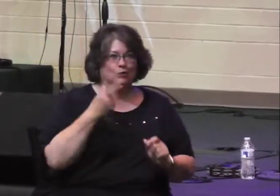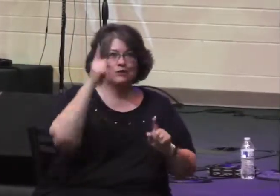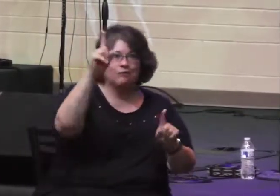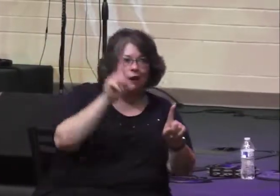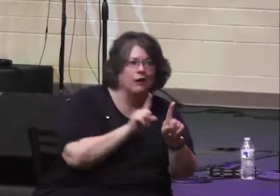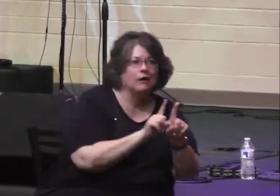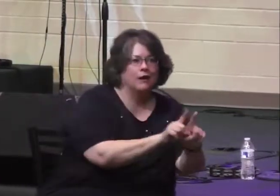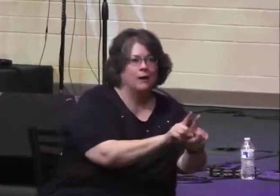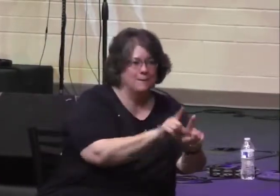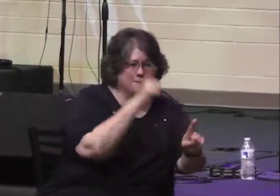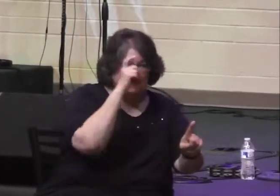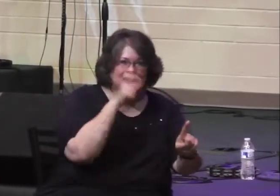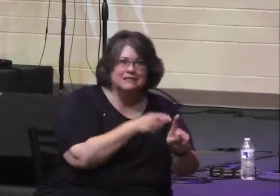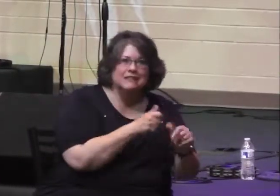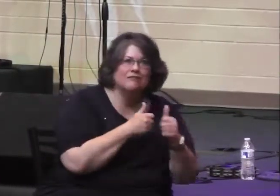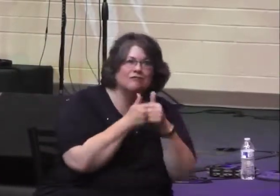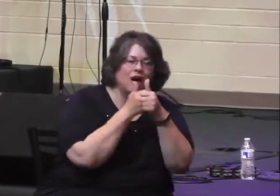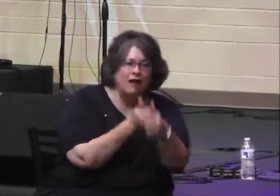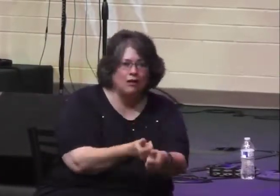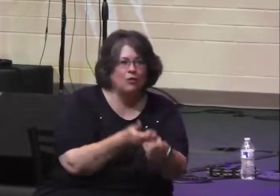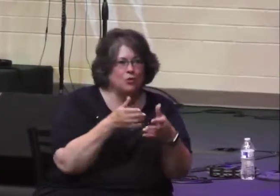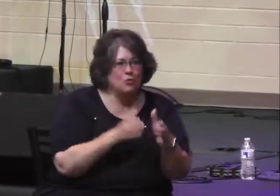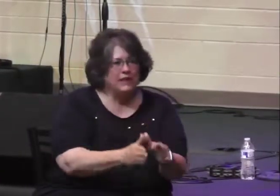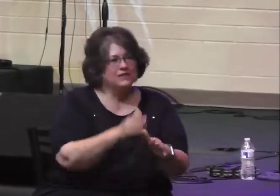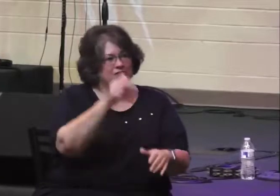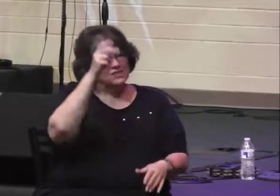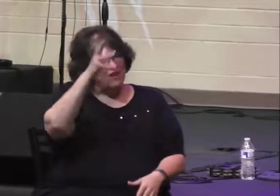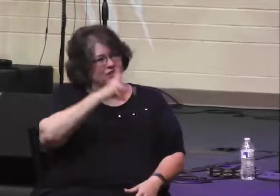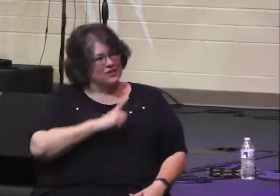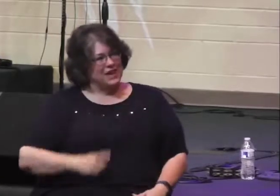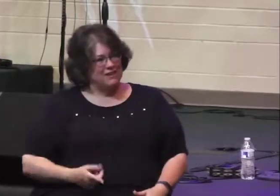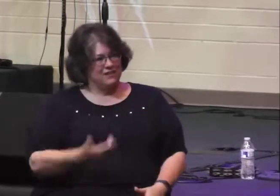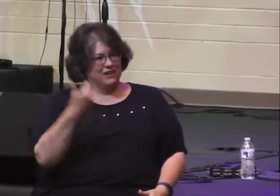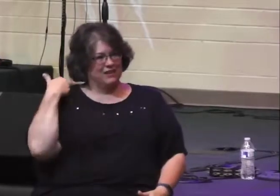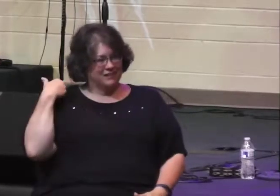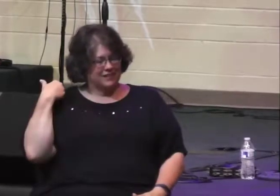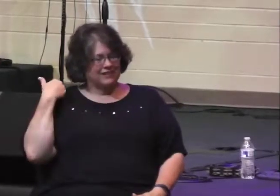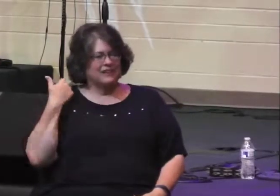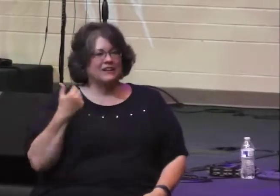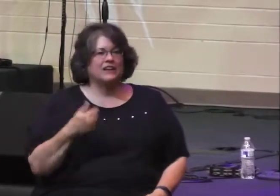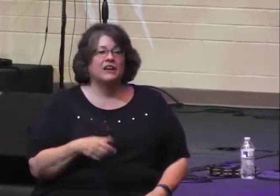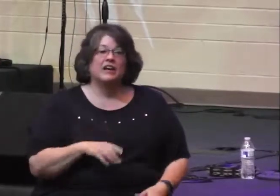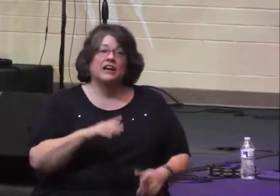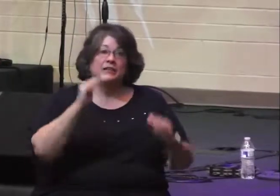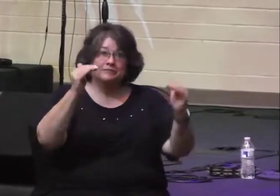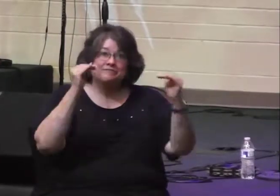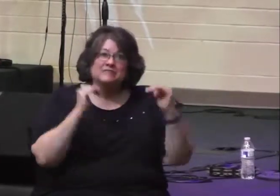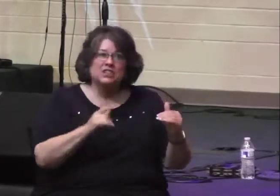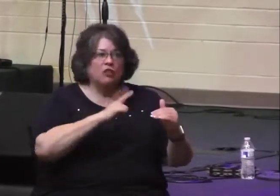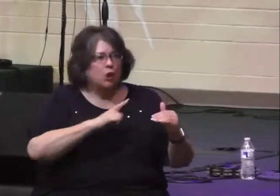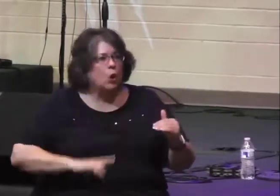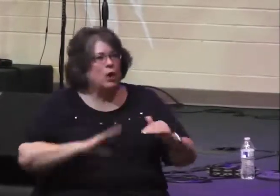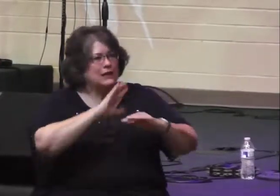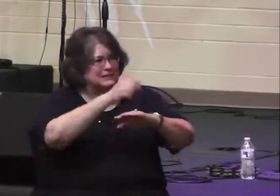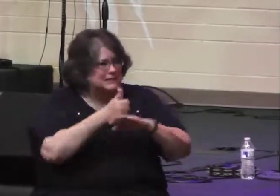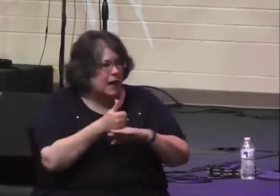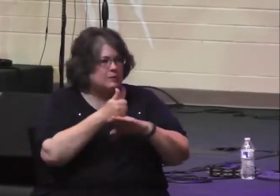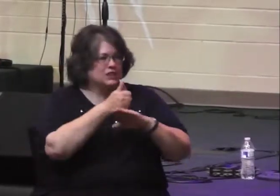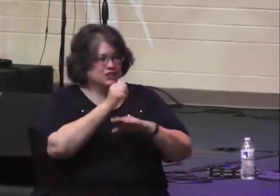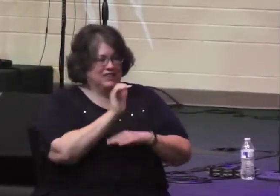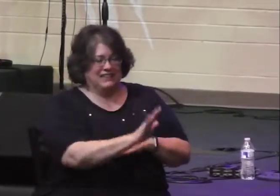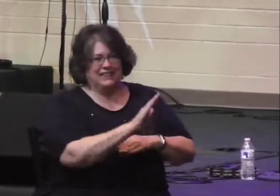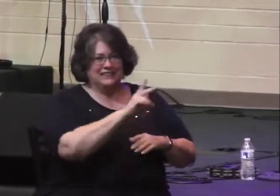Jehoshaphat because he followed the ways of his father David before him. Then verse 5, the Lord established the kingdom under his control.